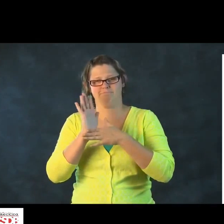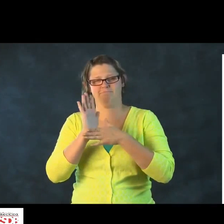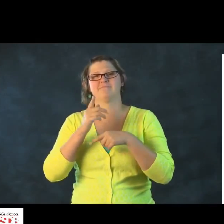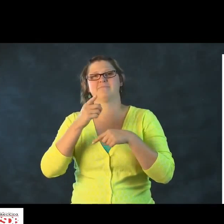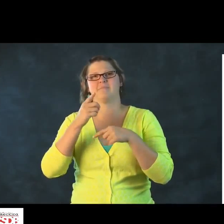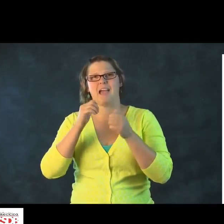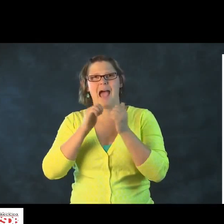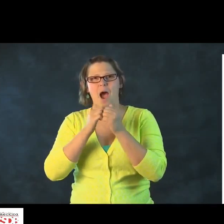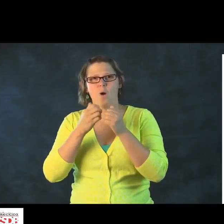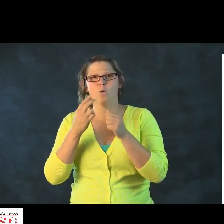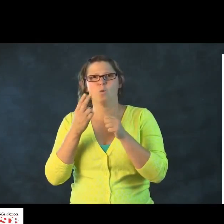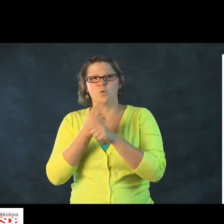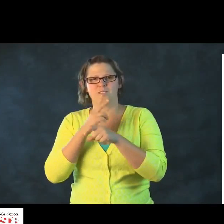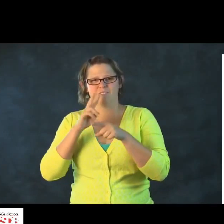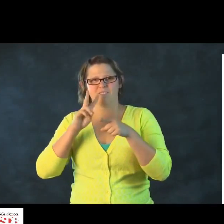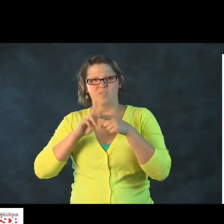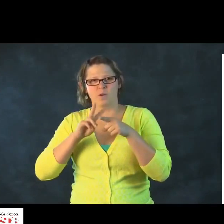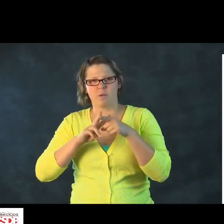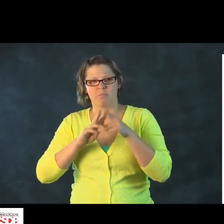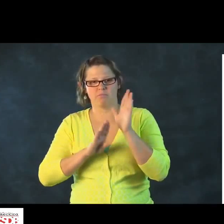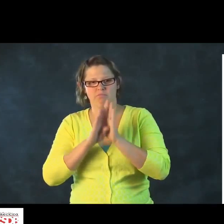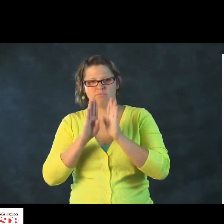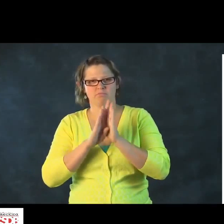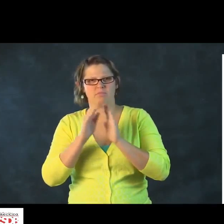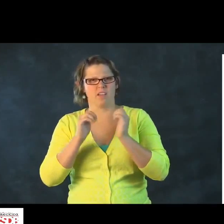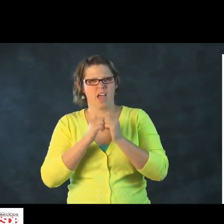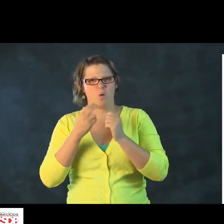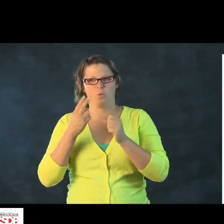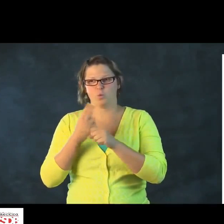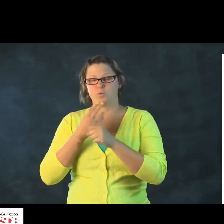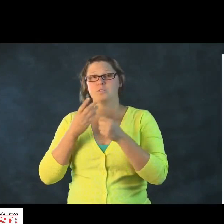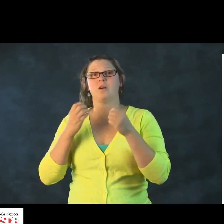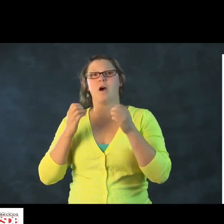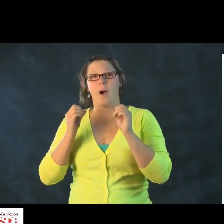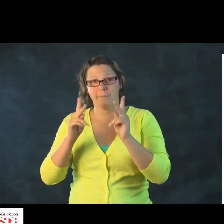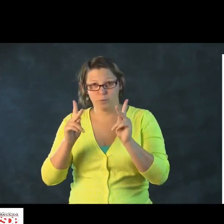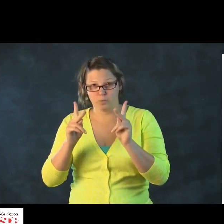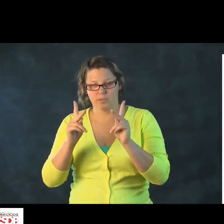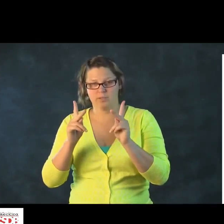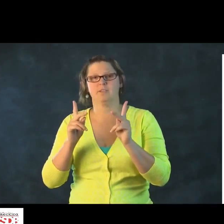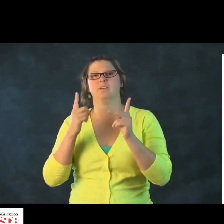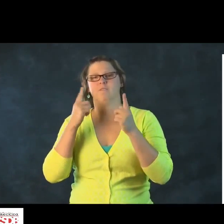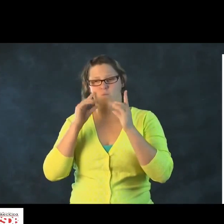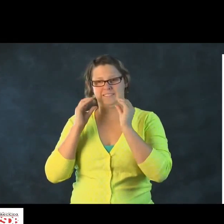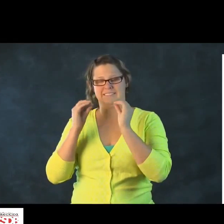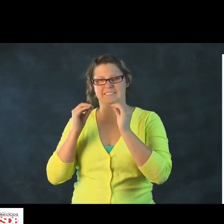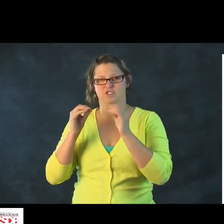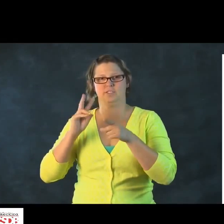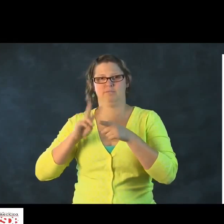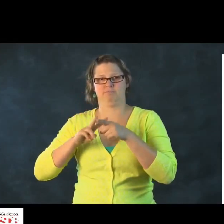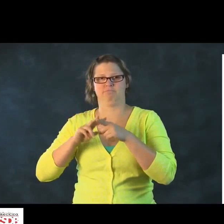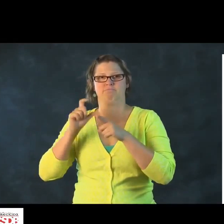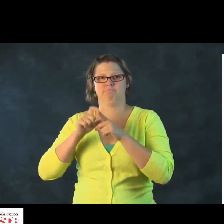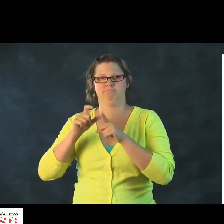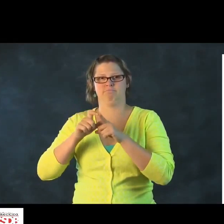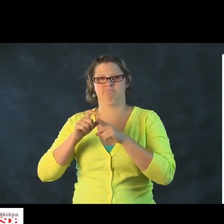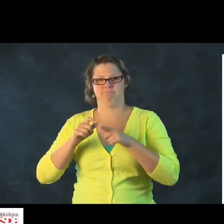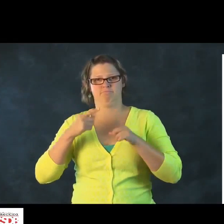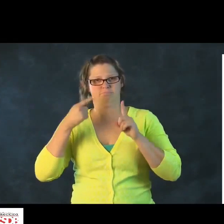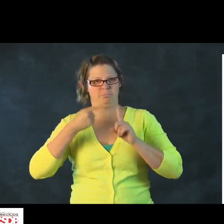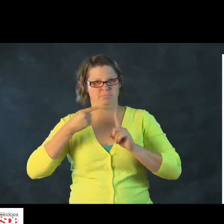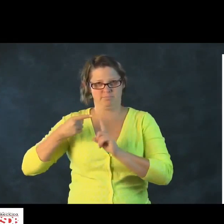I have a short clip that I'll share with you, and it's going to show you how you use vocabulary development through opportunities,